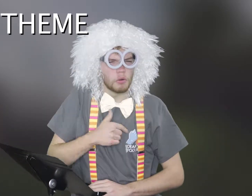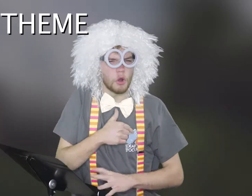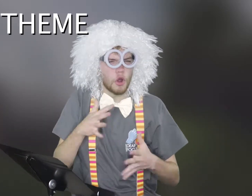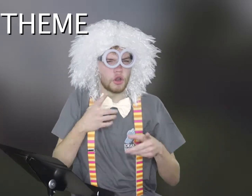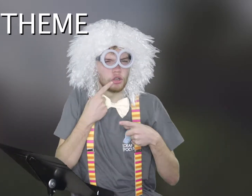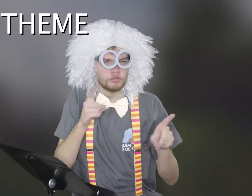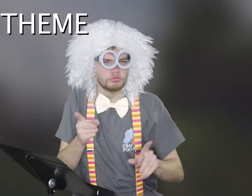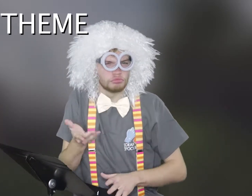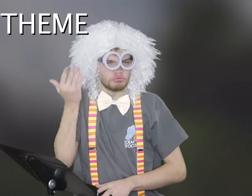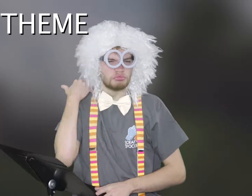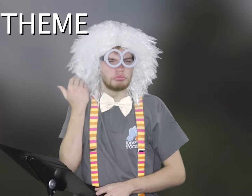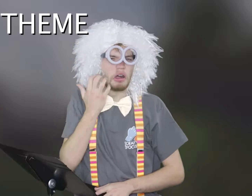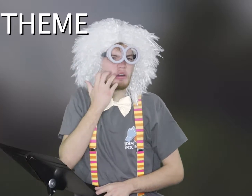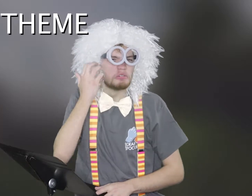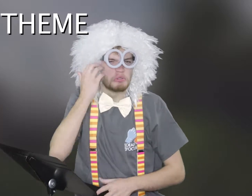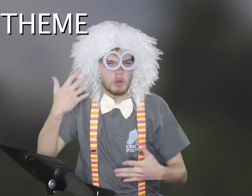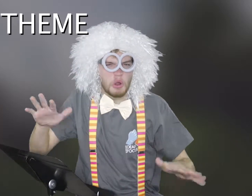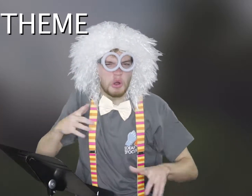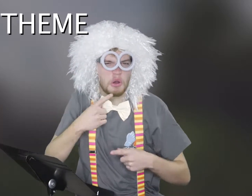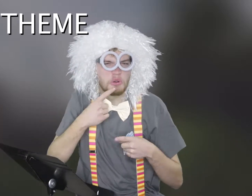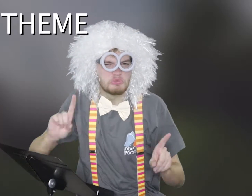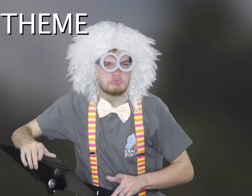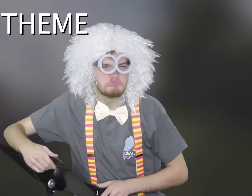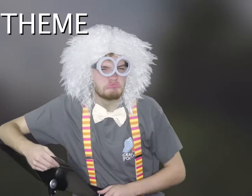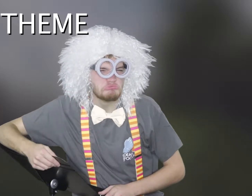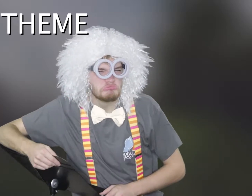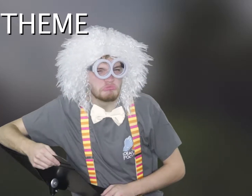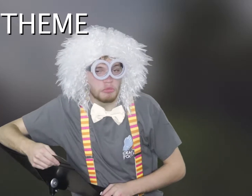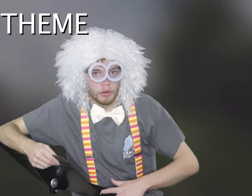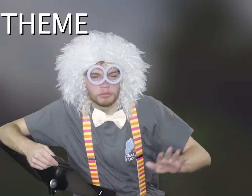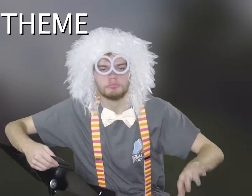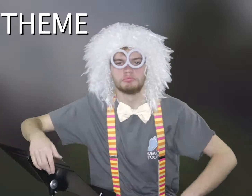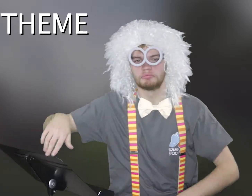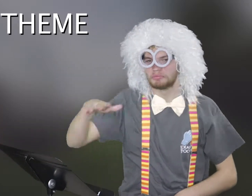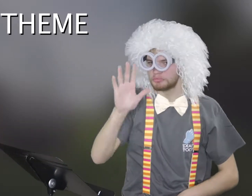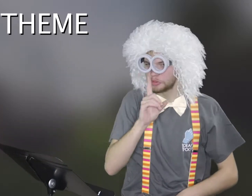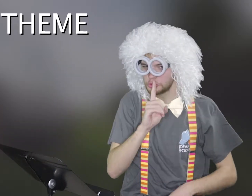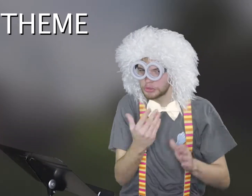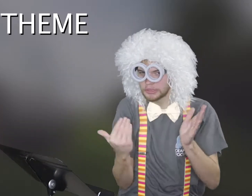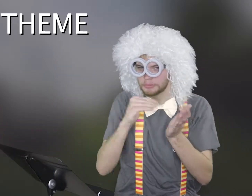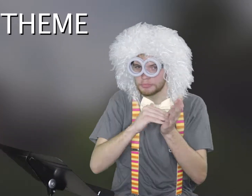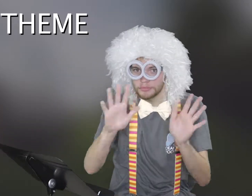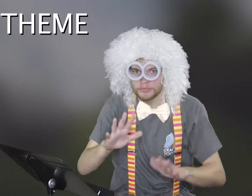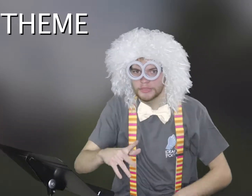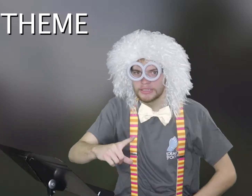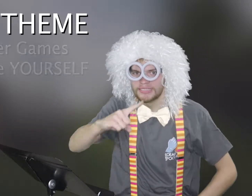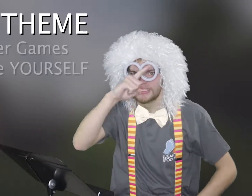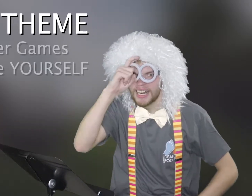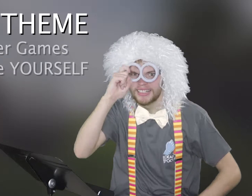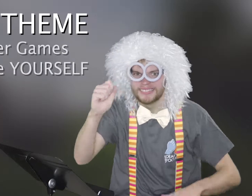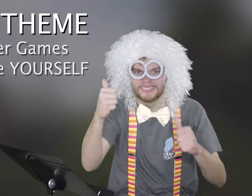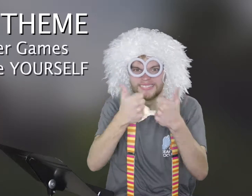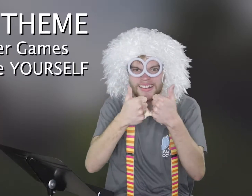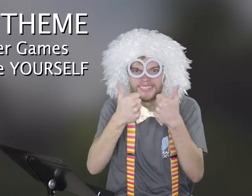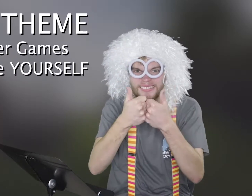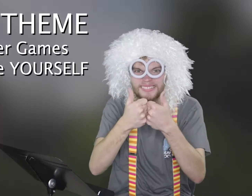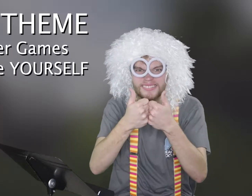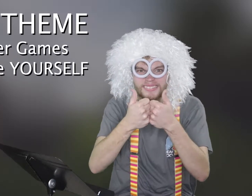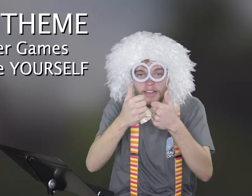we've already announced it. David Madero already announced it, but here it is again. Summer